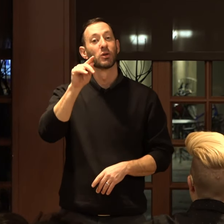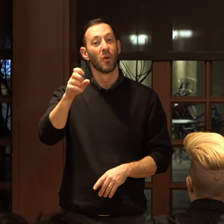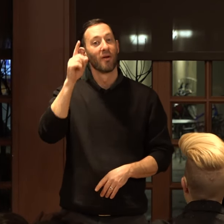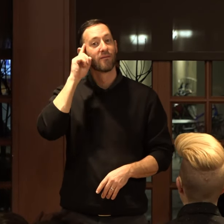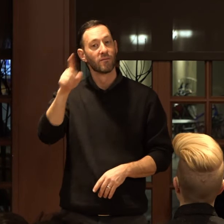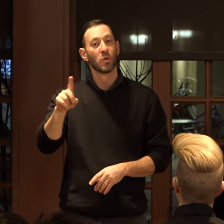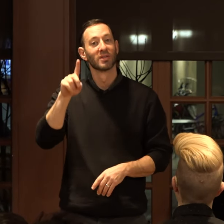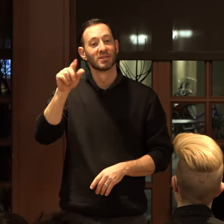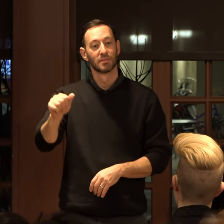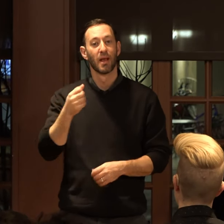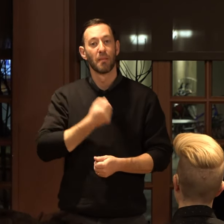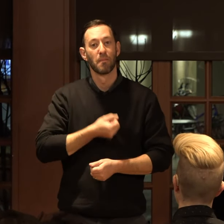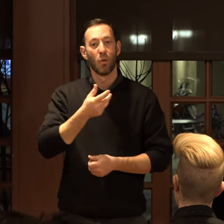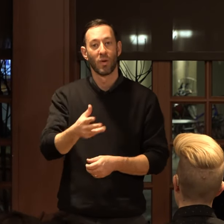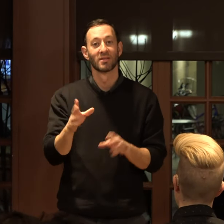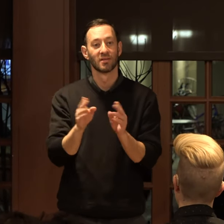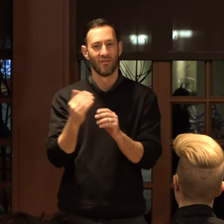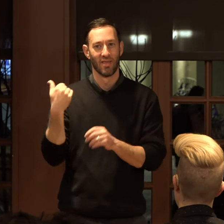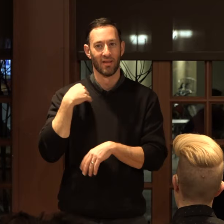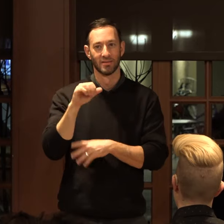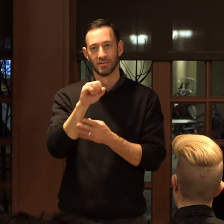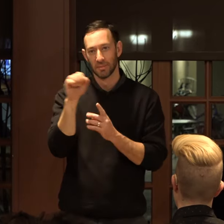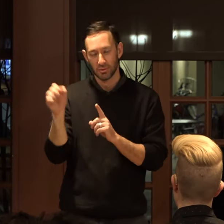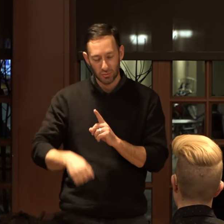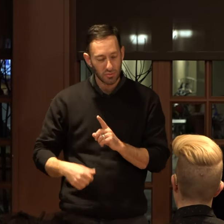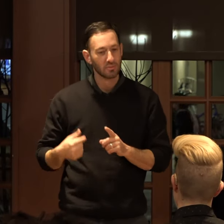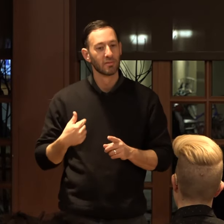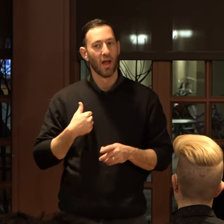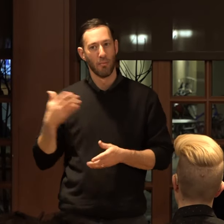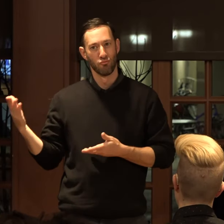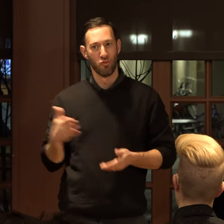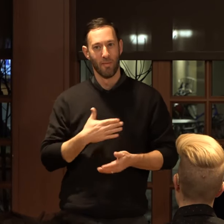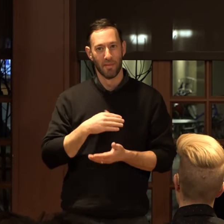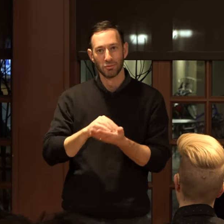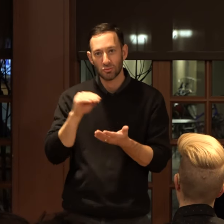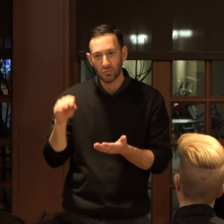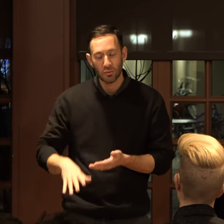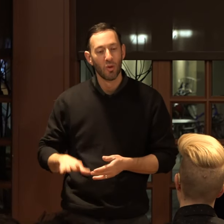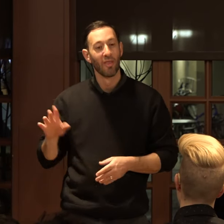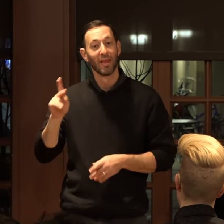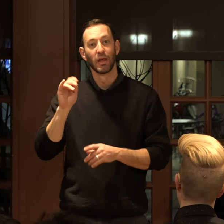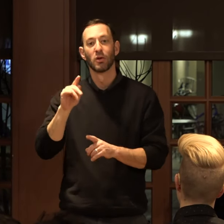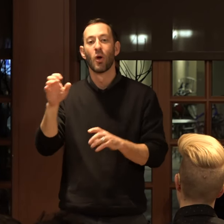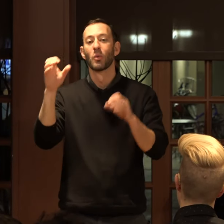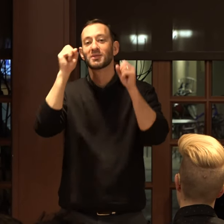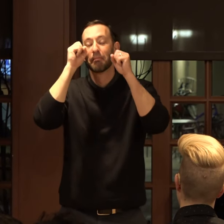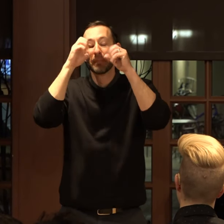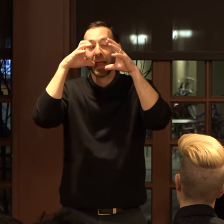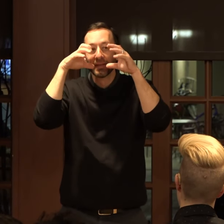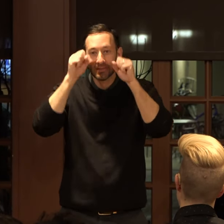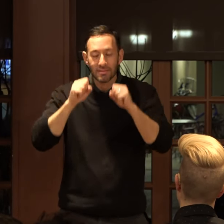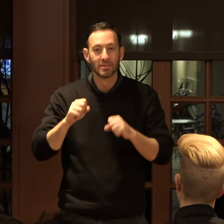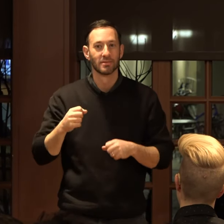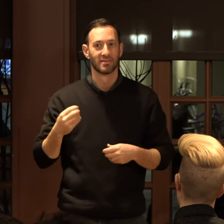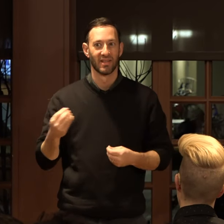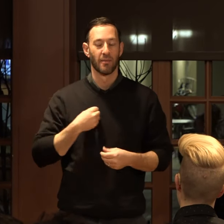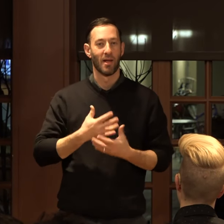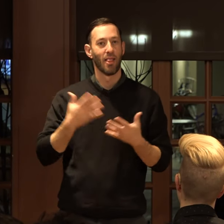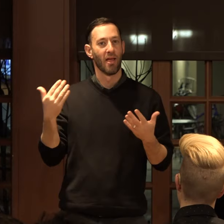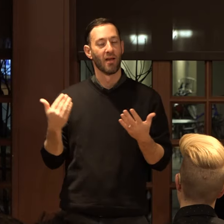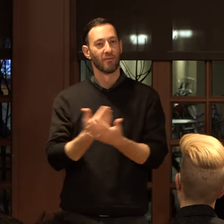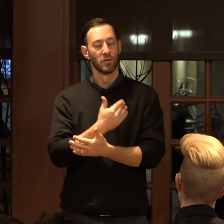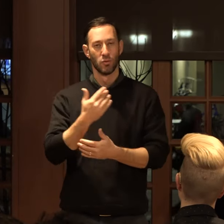Poetics Conference last semester. I brought my students. Their keynote was amazing. Given me a lot of new